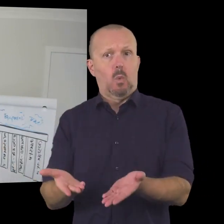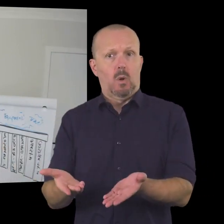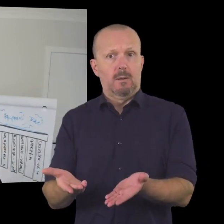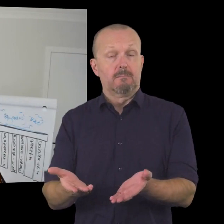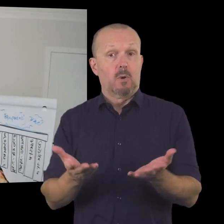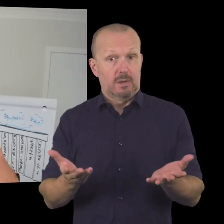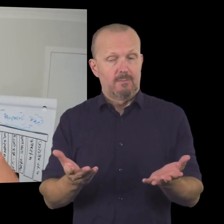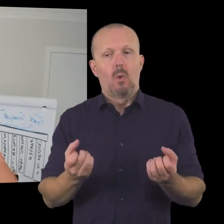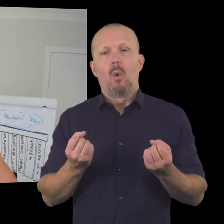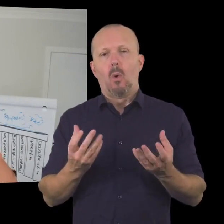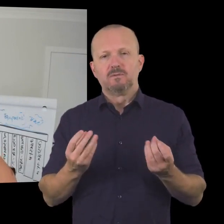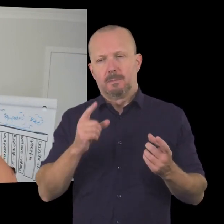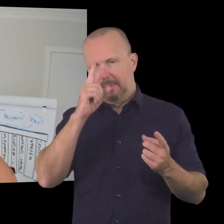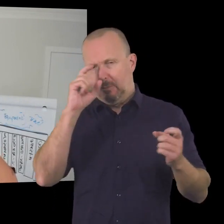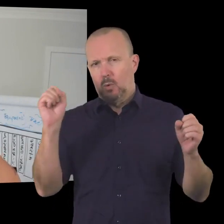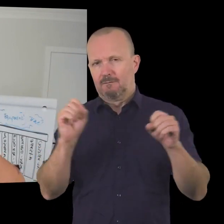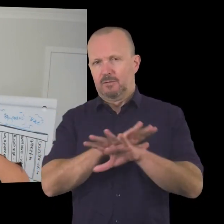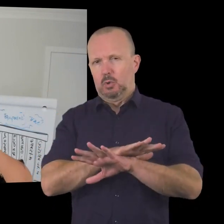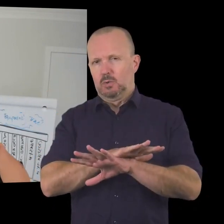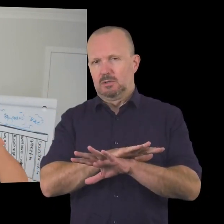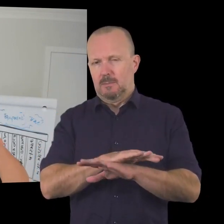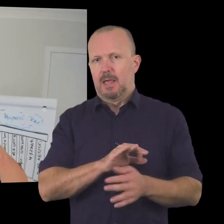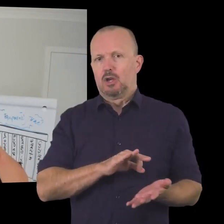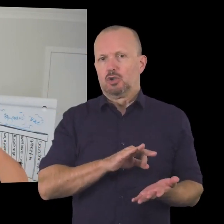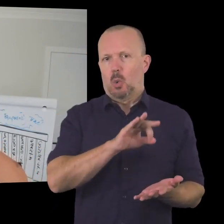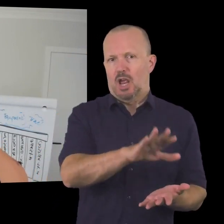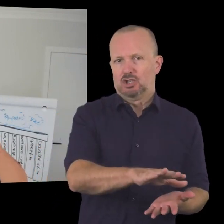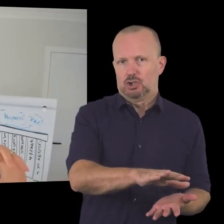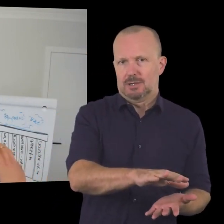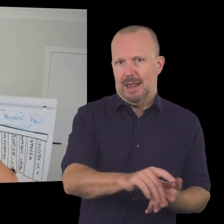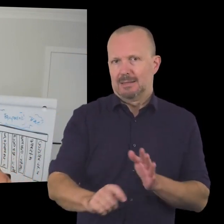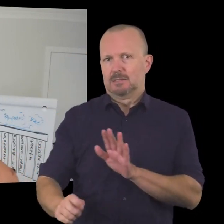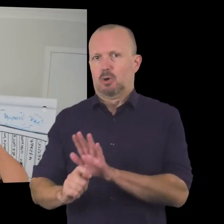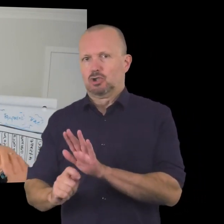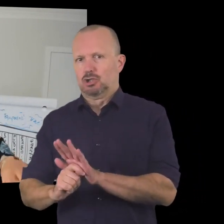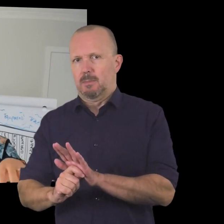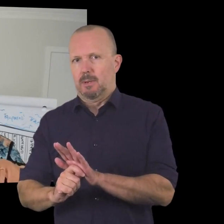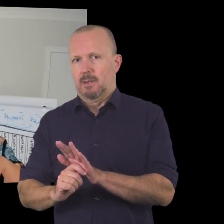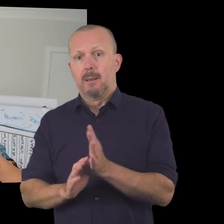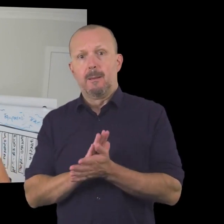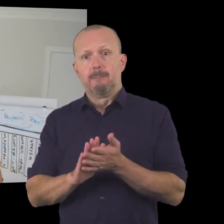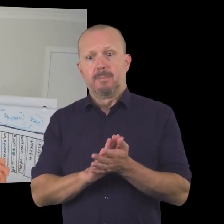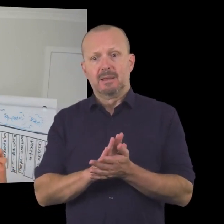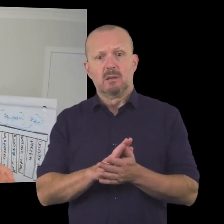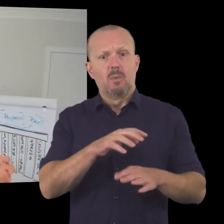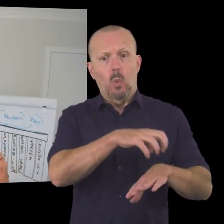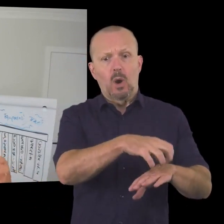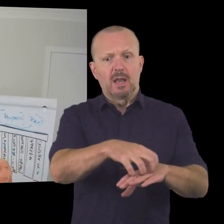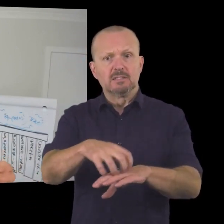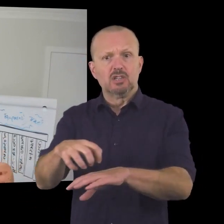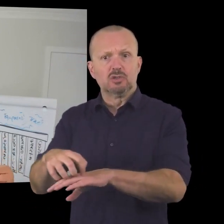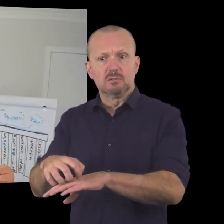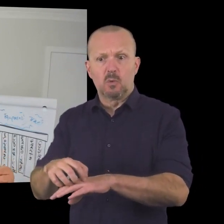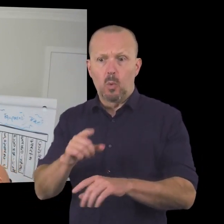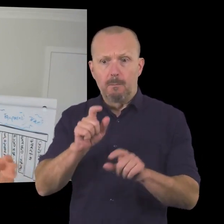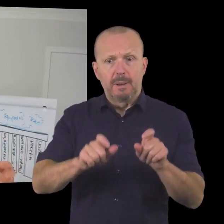and often donations and sponsorships a donation and sponsorship is used interchangeably by both the organizations